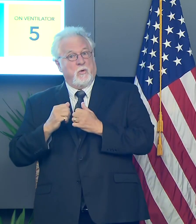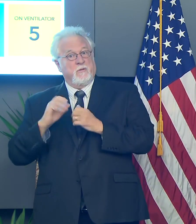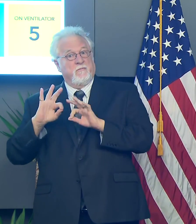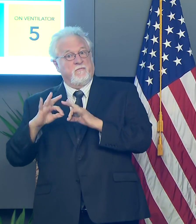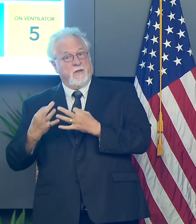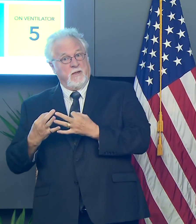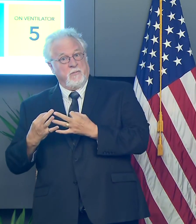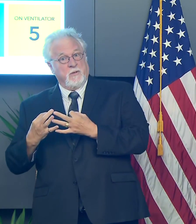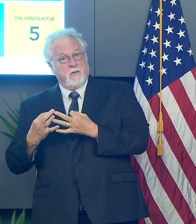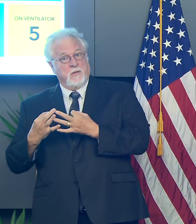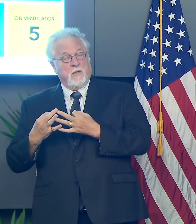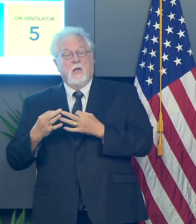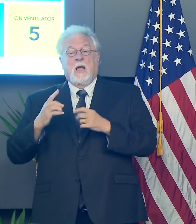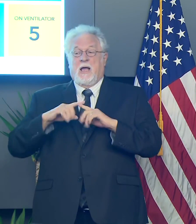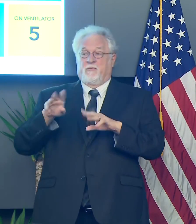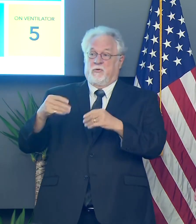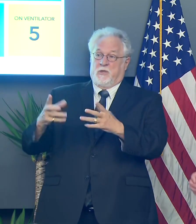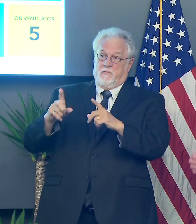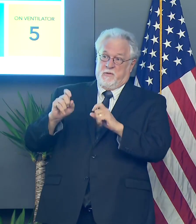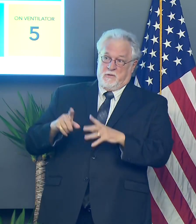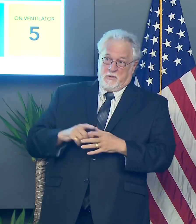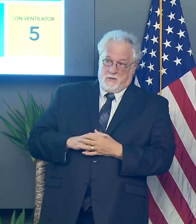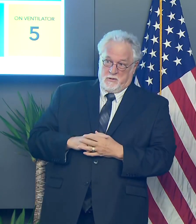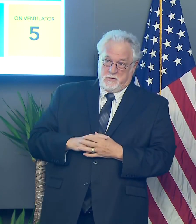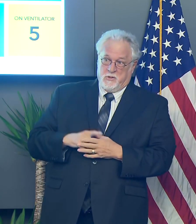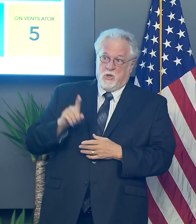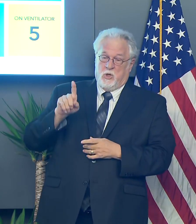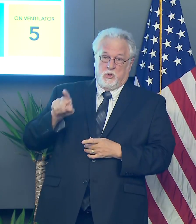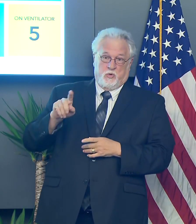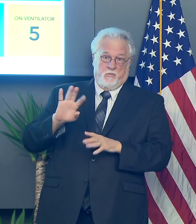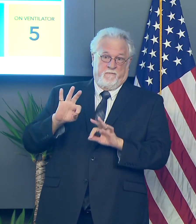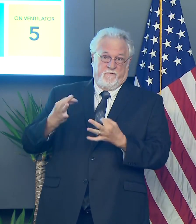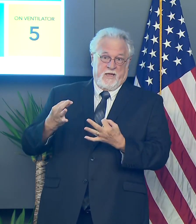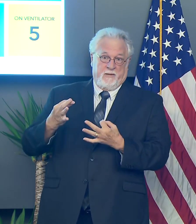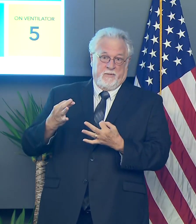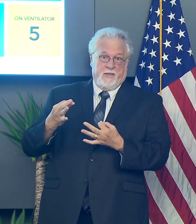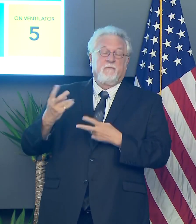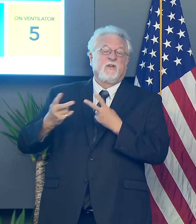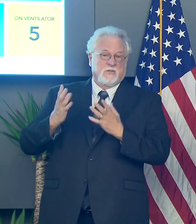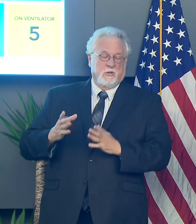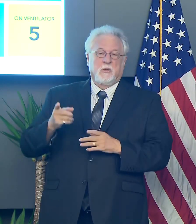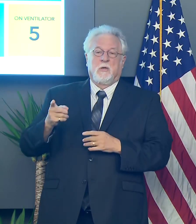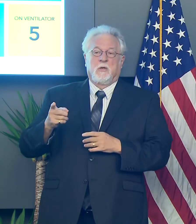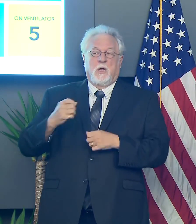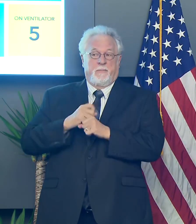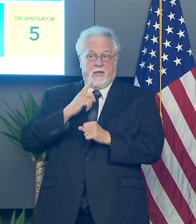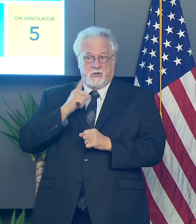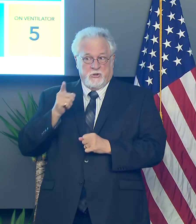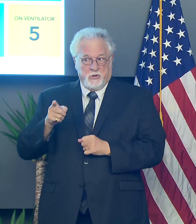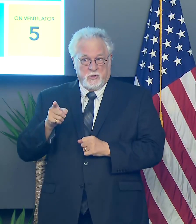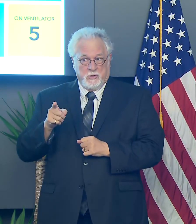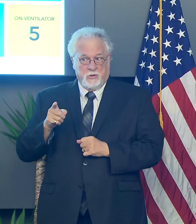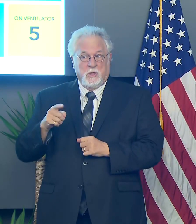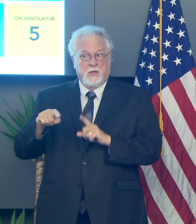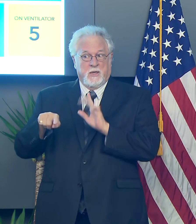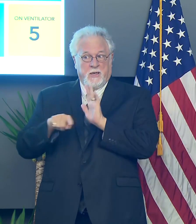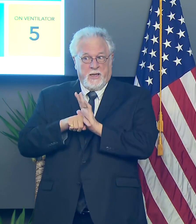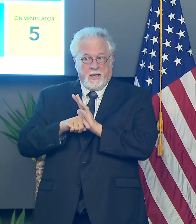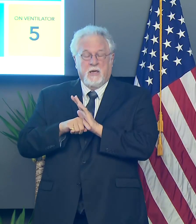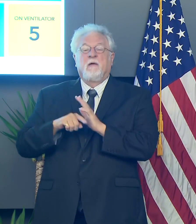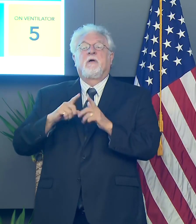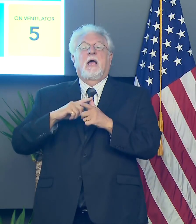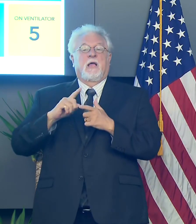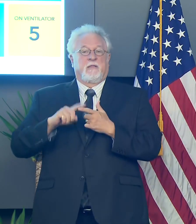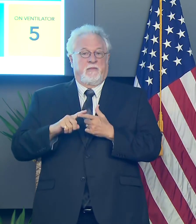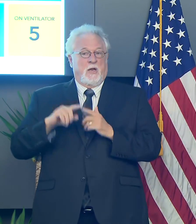ones. And they, they will have to administer the test, uh, to the family member or to the visitor, make sure that they are in fact negative and